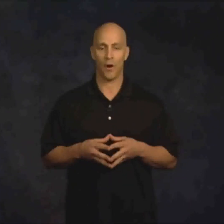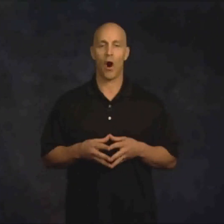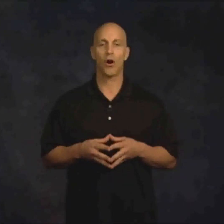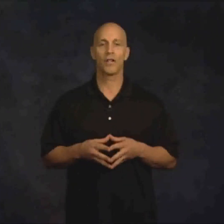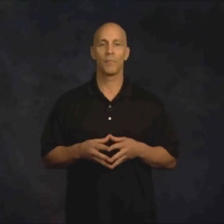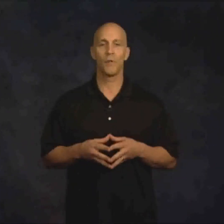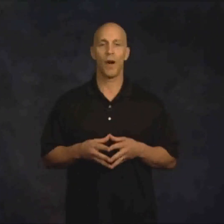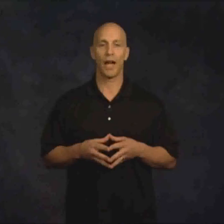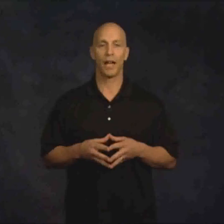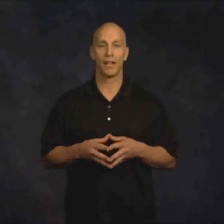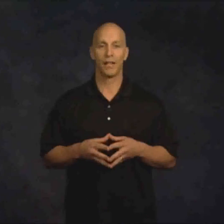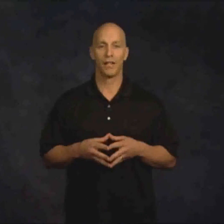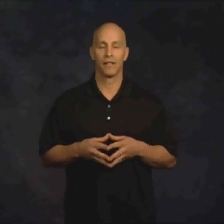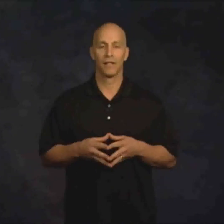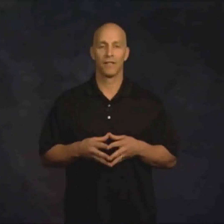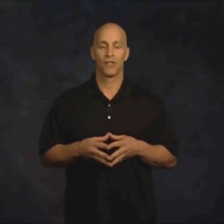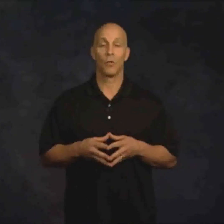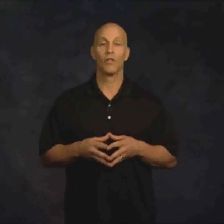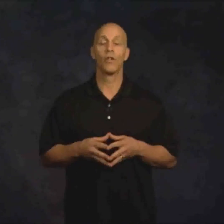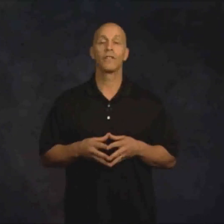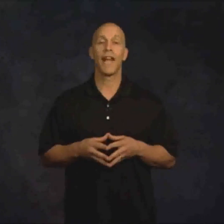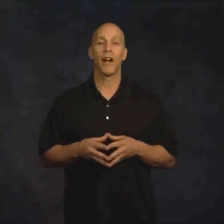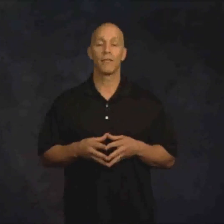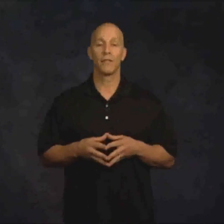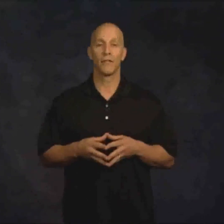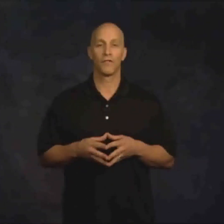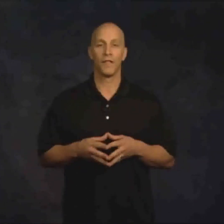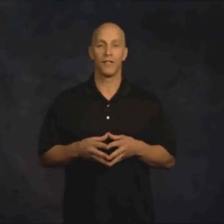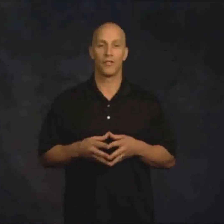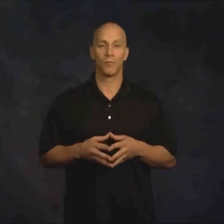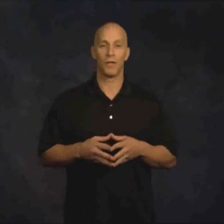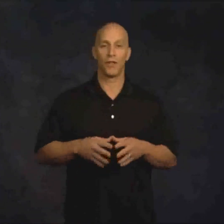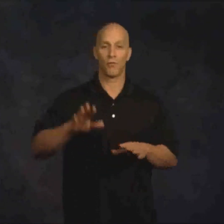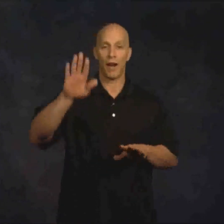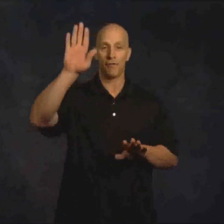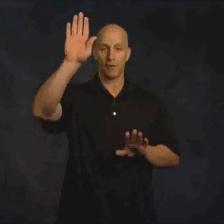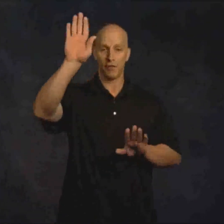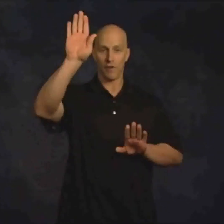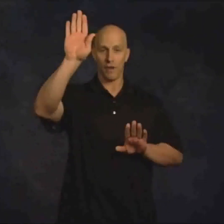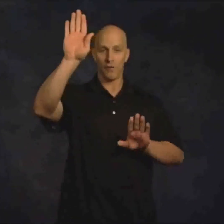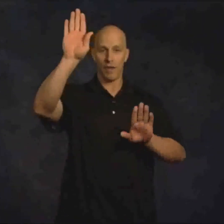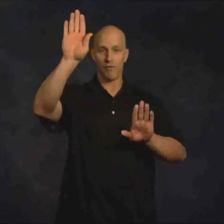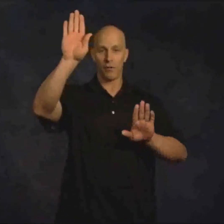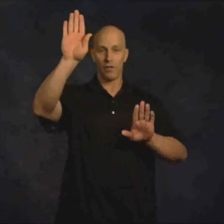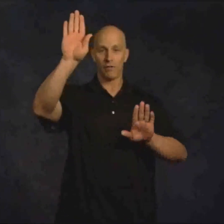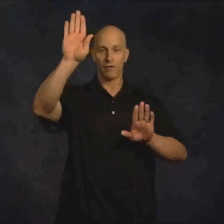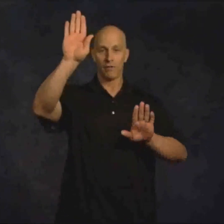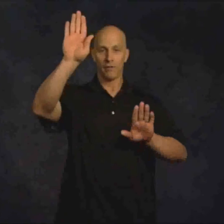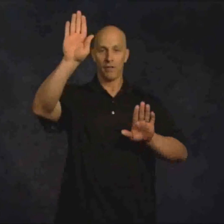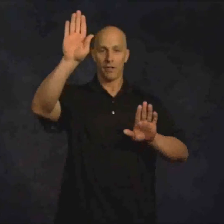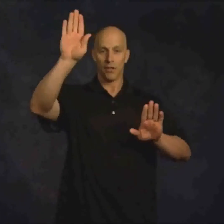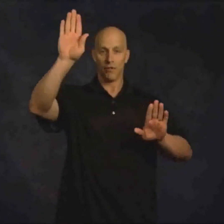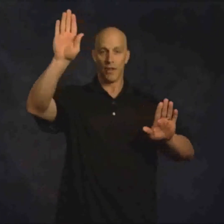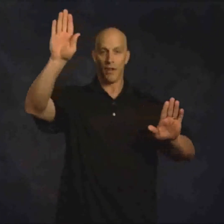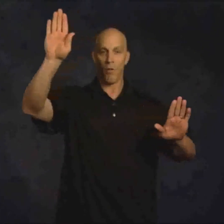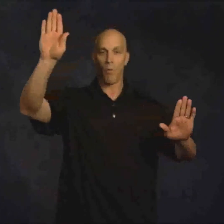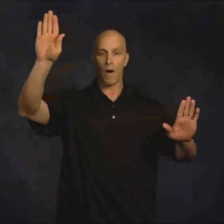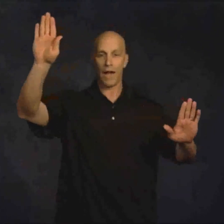R-W-I. So when you look down, your feet should be your right foot's in front of your left foot. You're in a wide